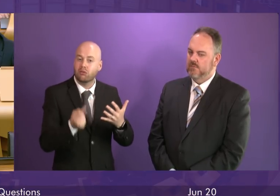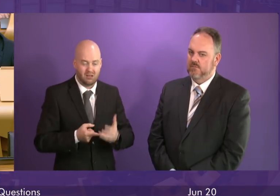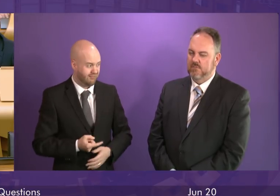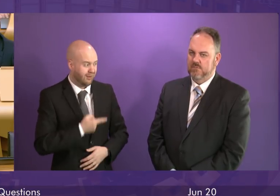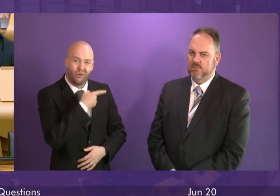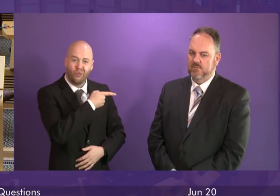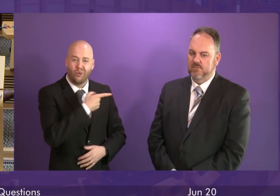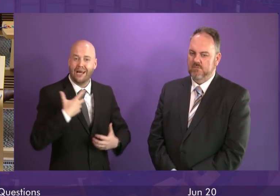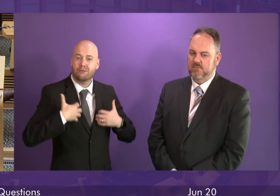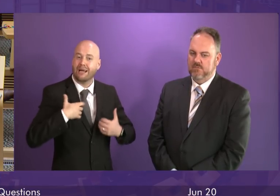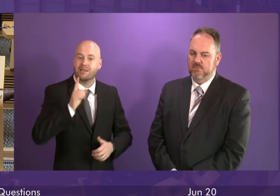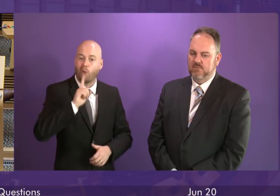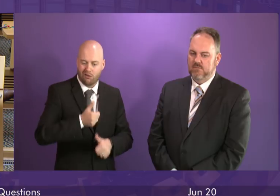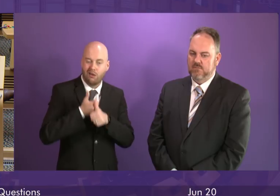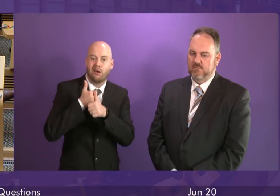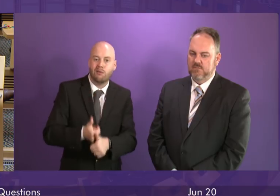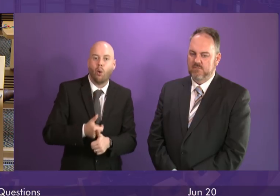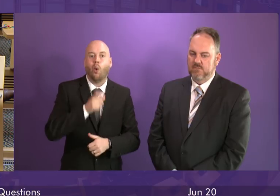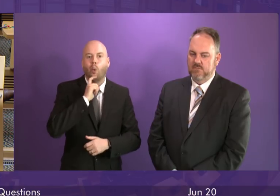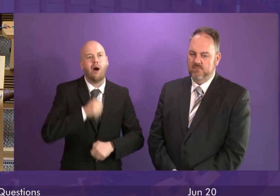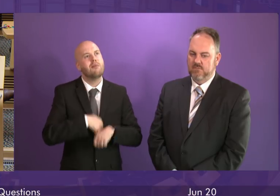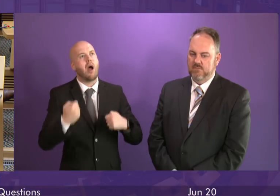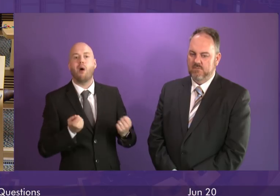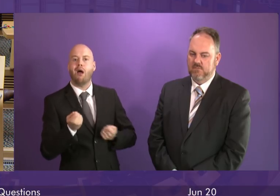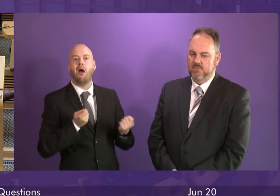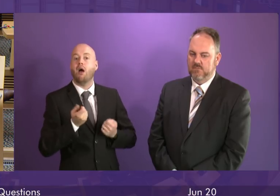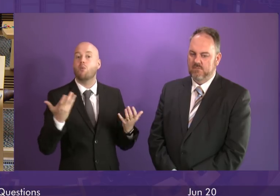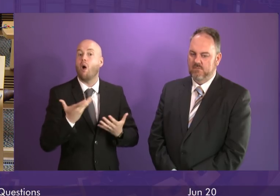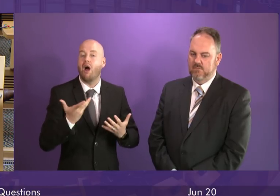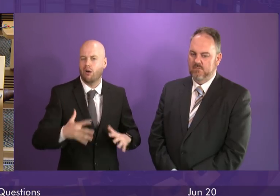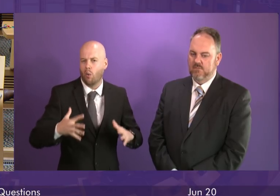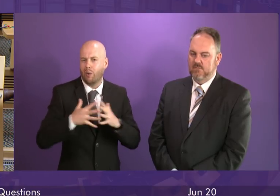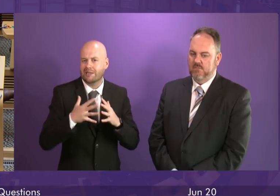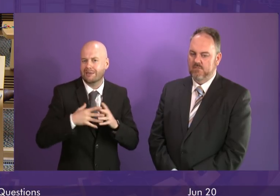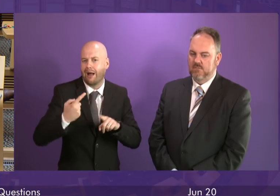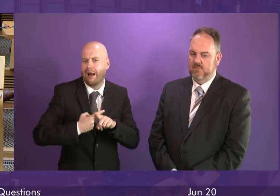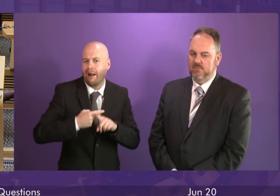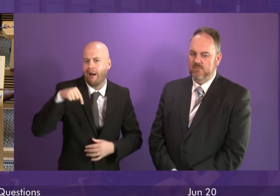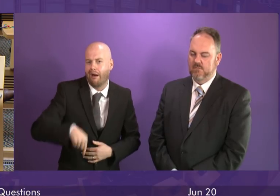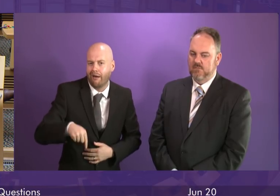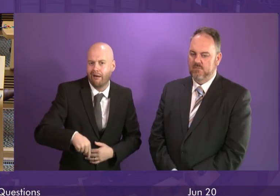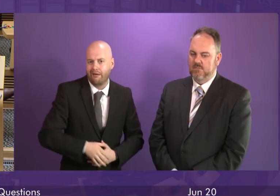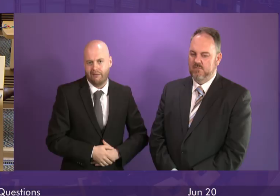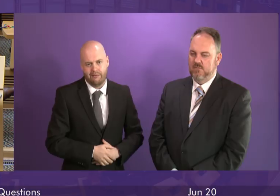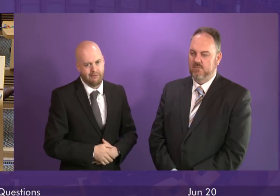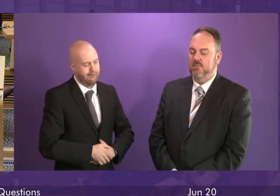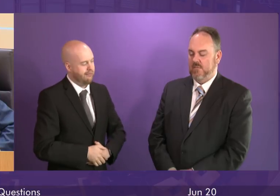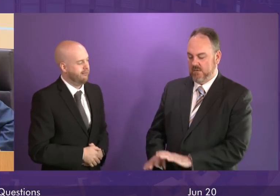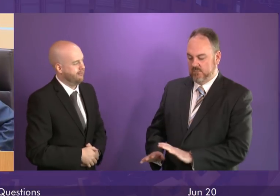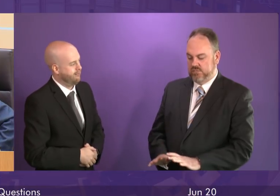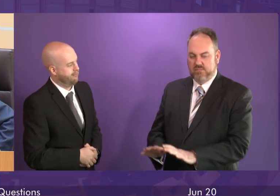powers that determine all of these things, not lying in this parliament, but lying in the hands of a Conservative Government at Westminster.